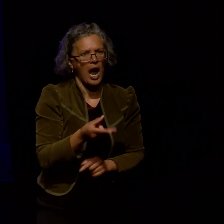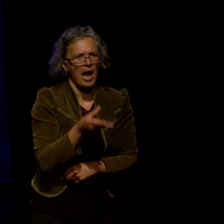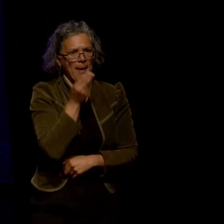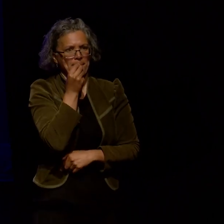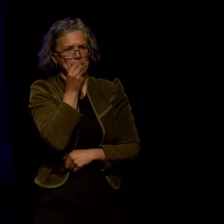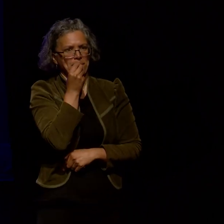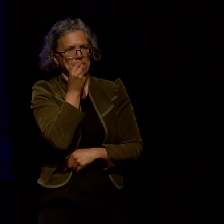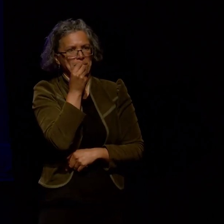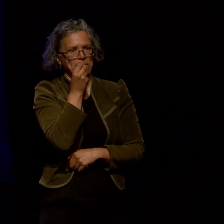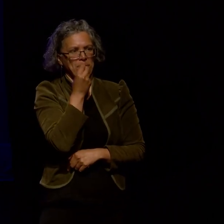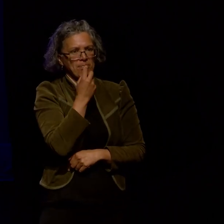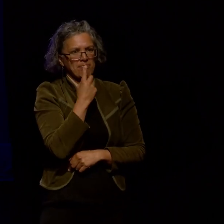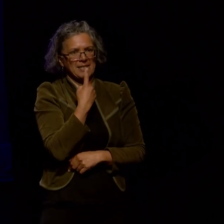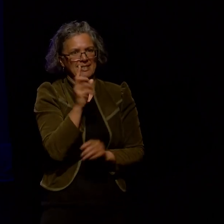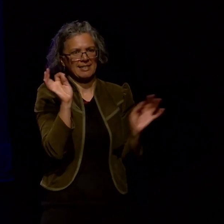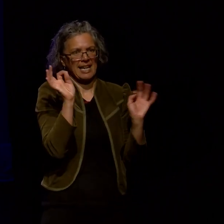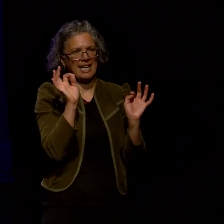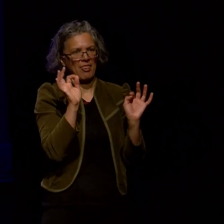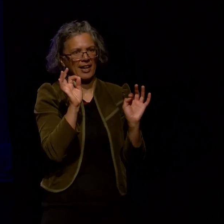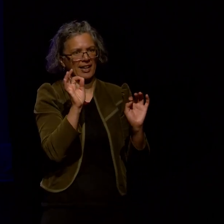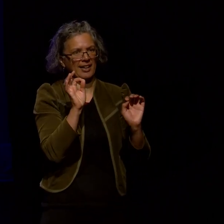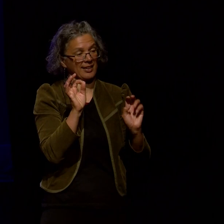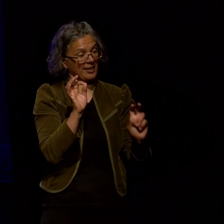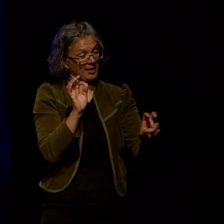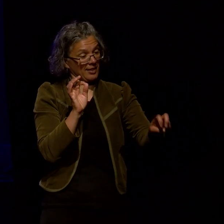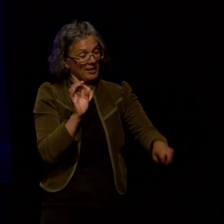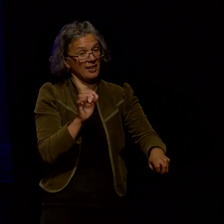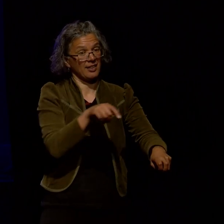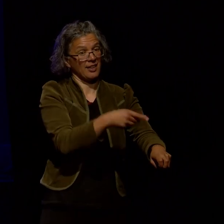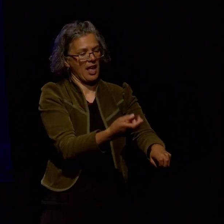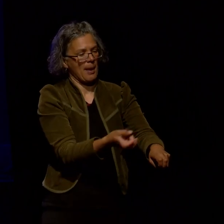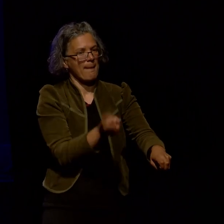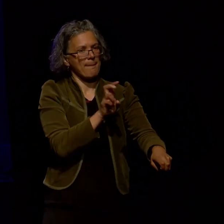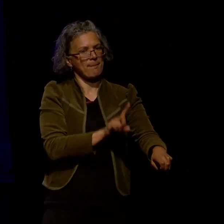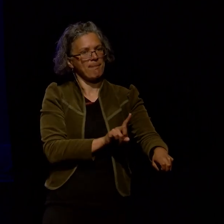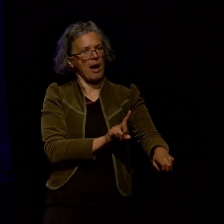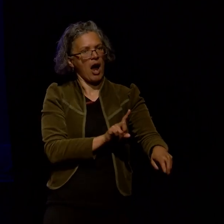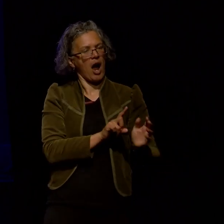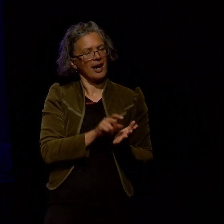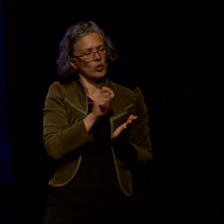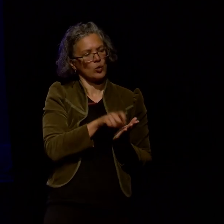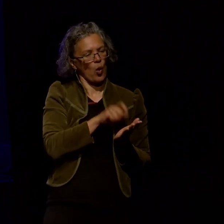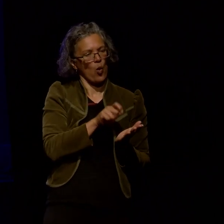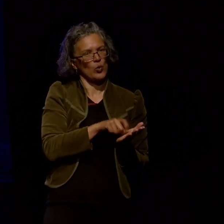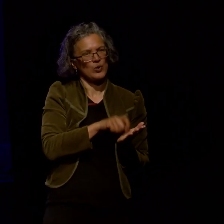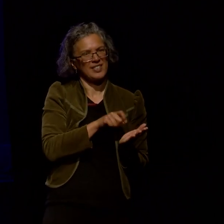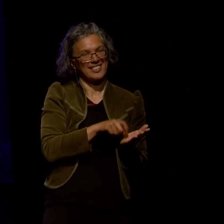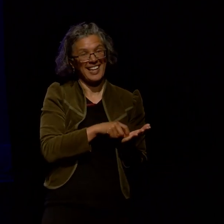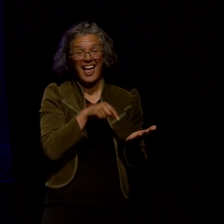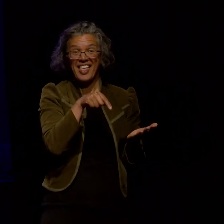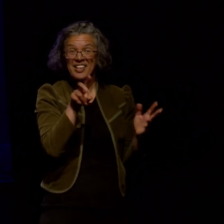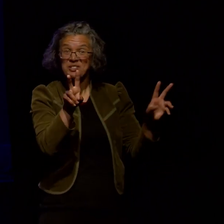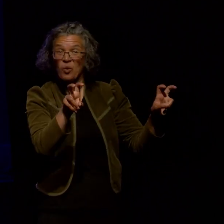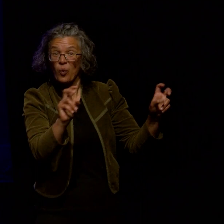sit behind out of their field of view and I take notes this is it turns out that this is kind of classic user testing